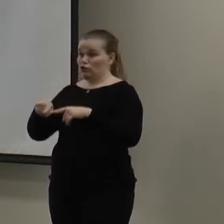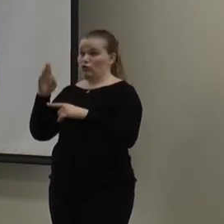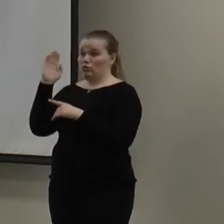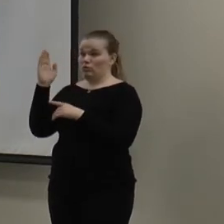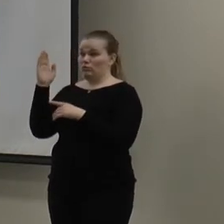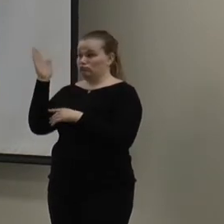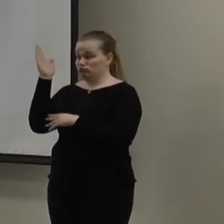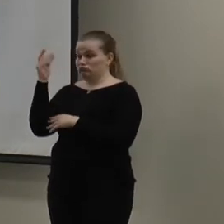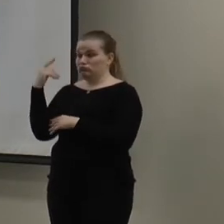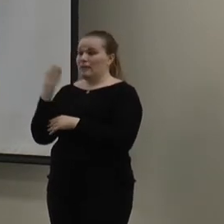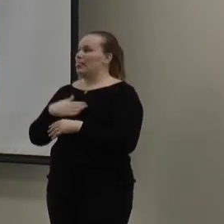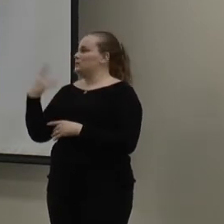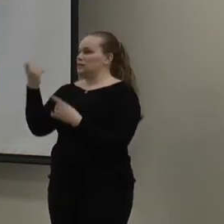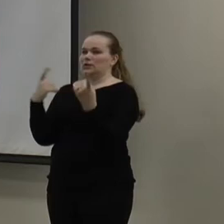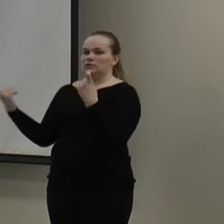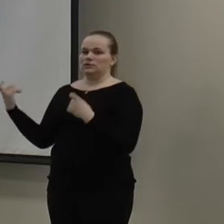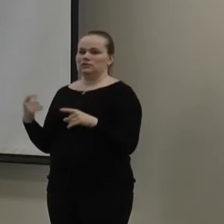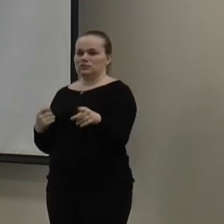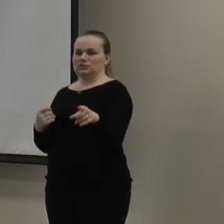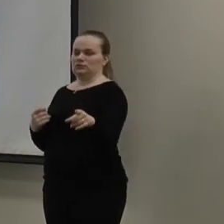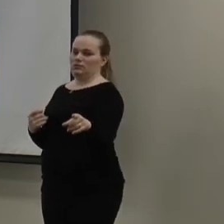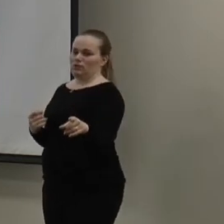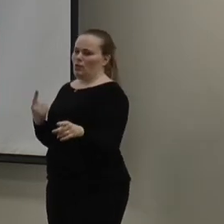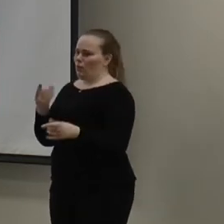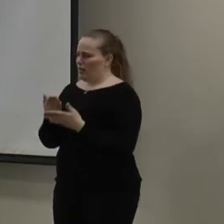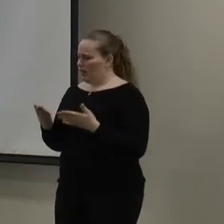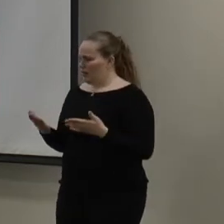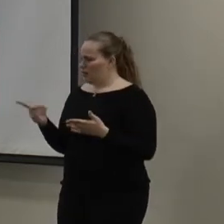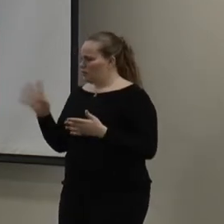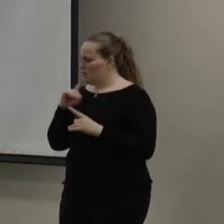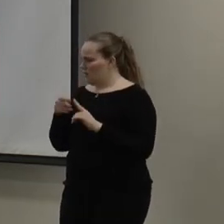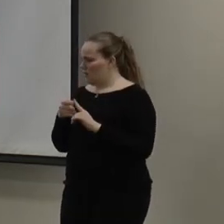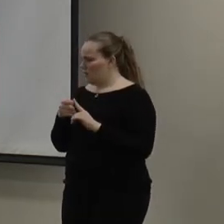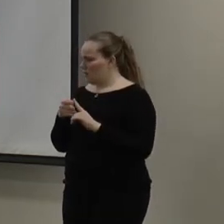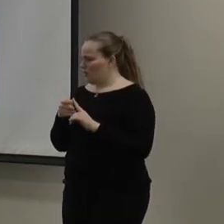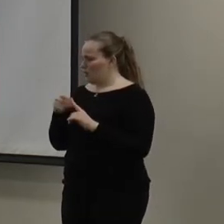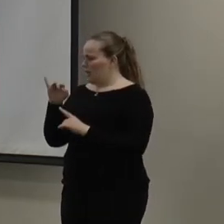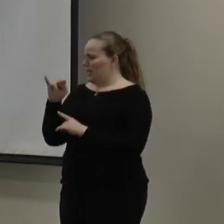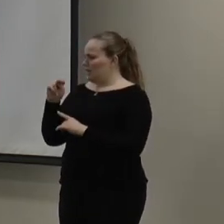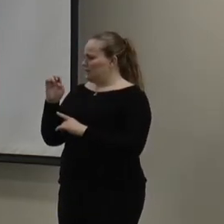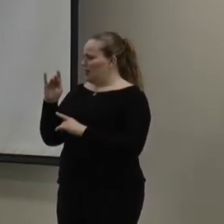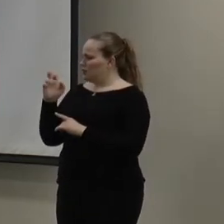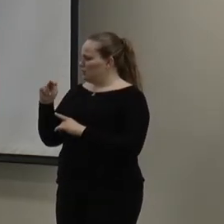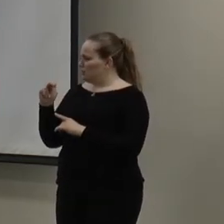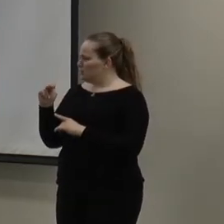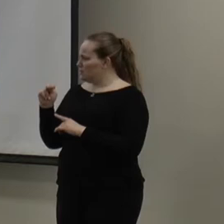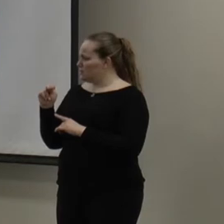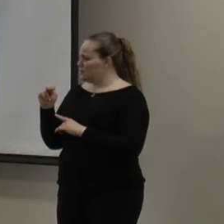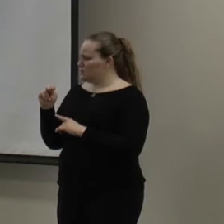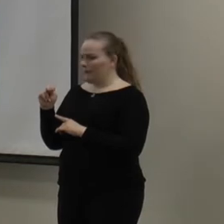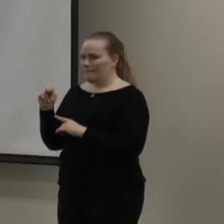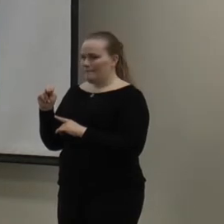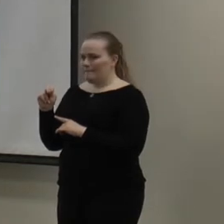please feel free to ask. Yes? One of the things that you're talking about is insulation. Yeah. And